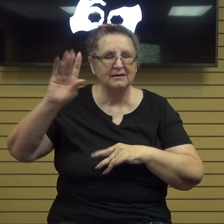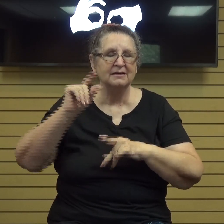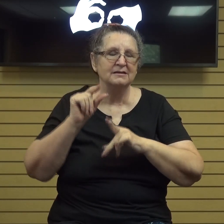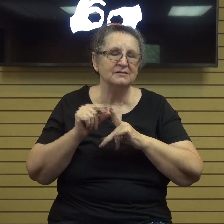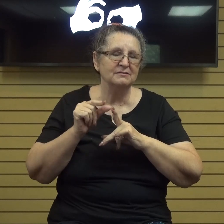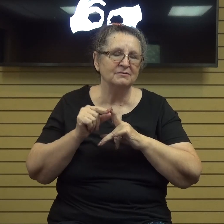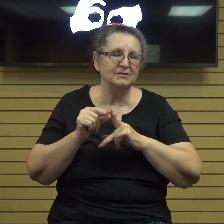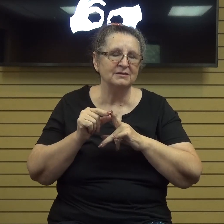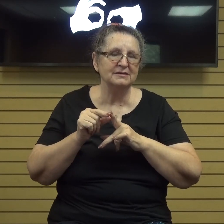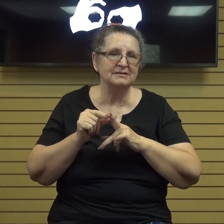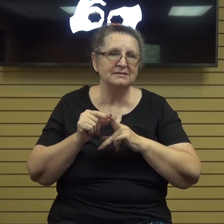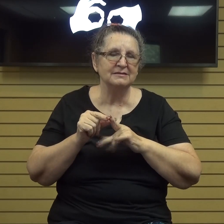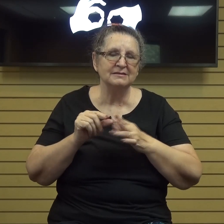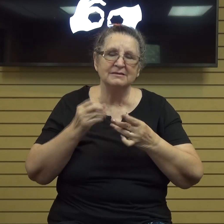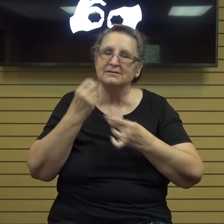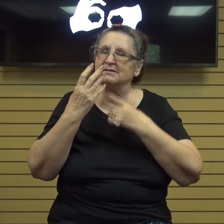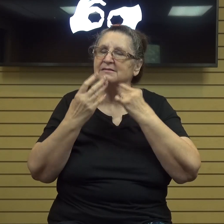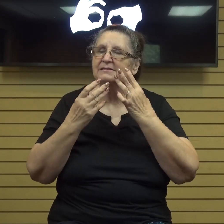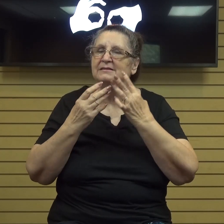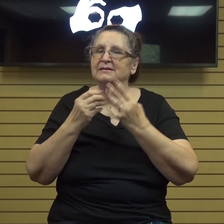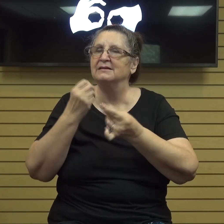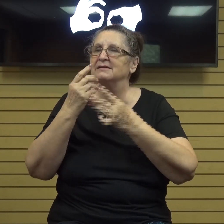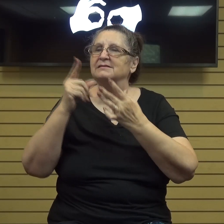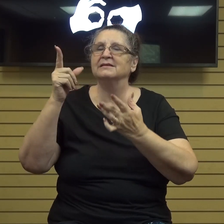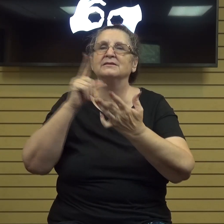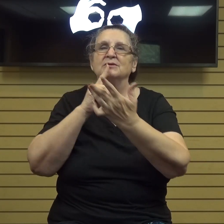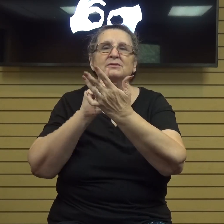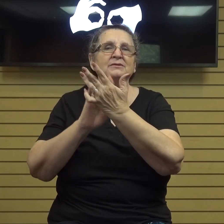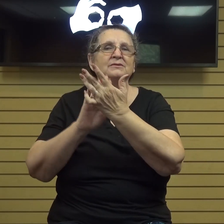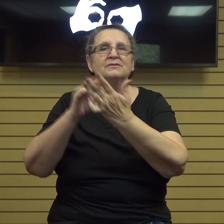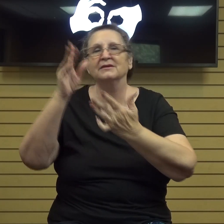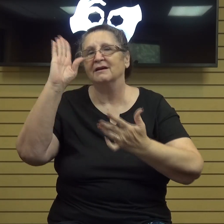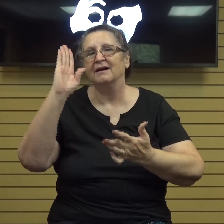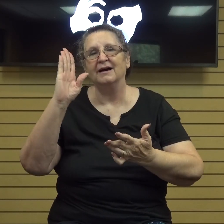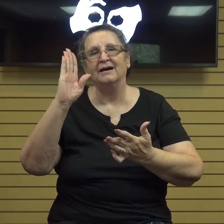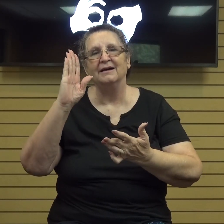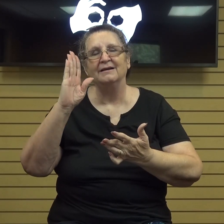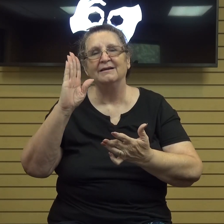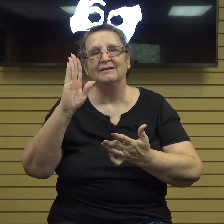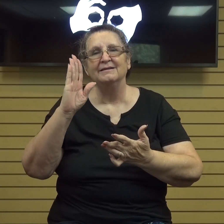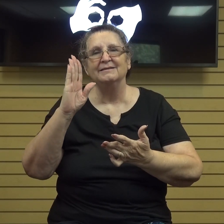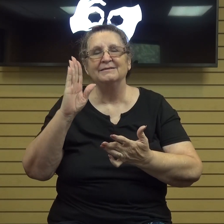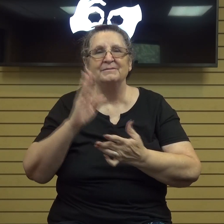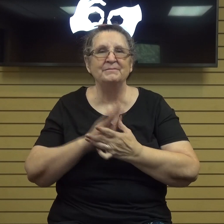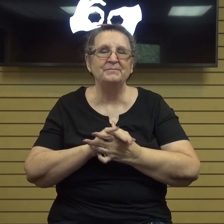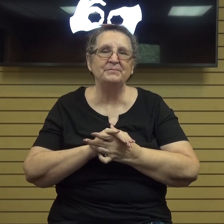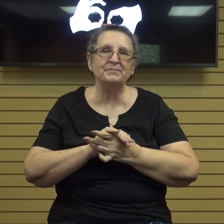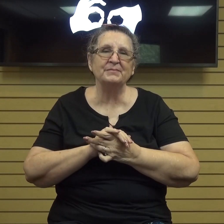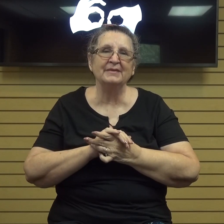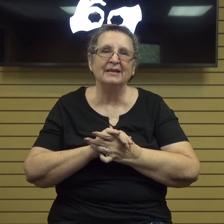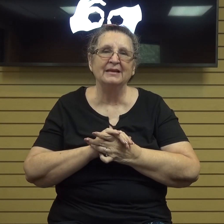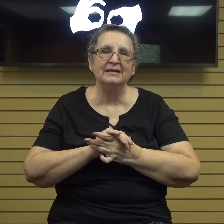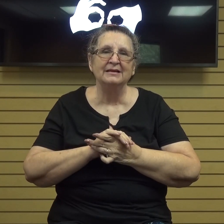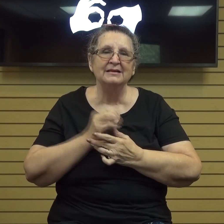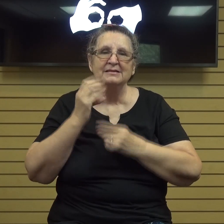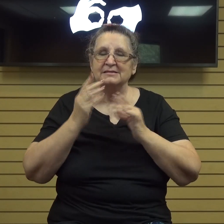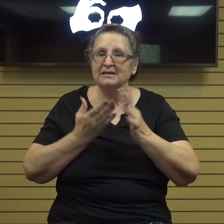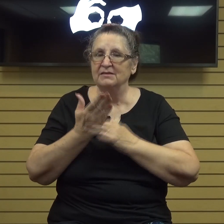you're singing and sing to the Lord don't just think about it sing to the Lord too um sing through your trials praise through your